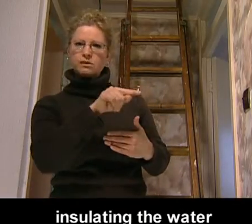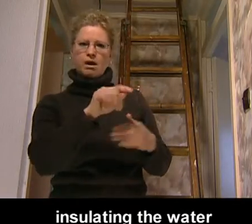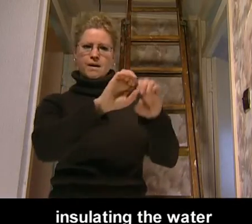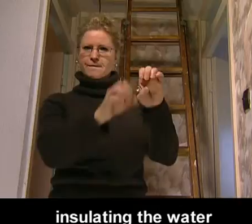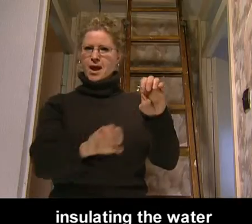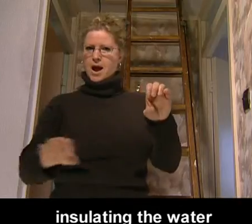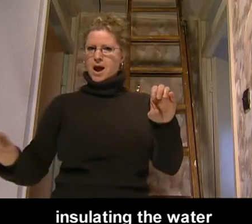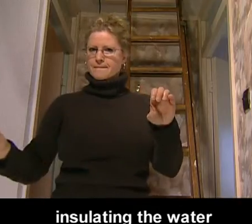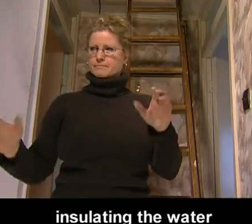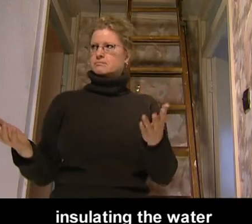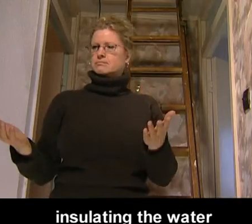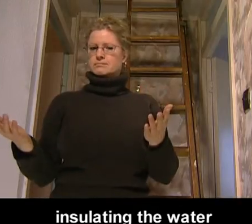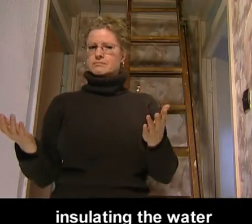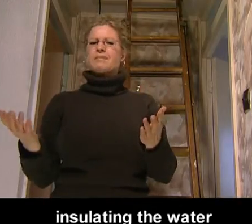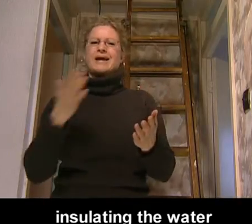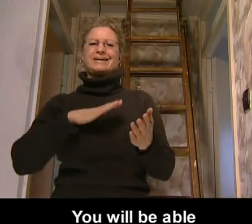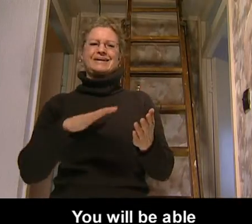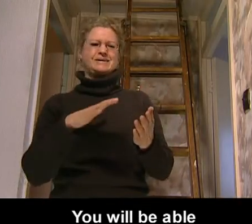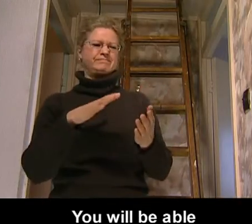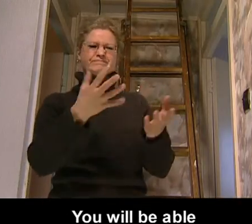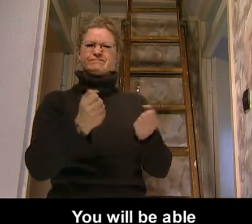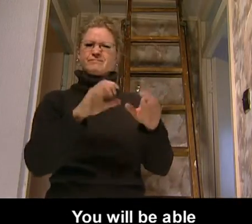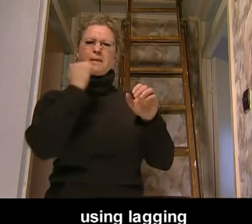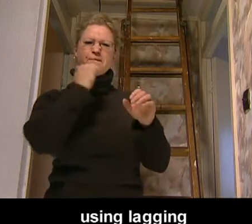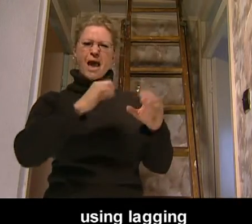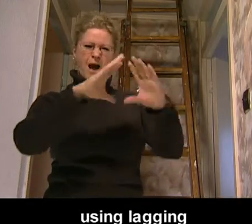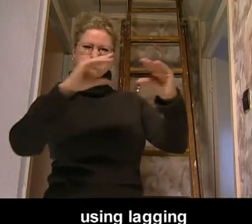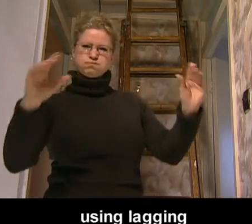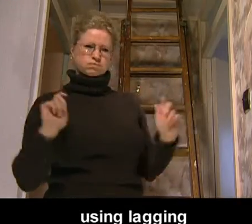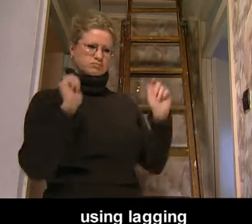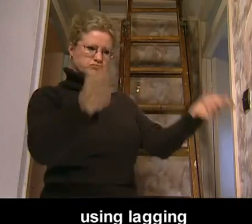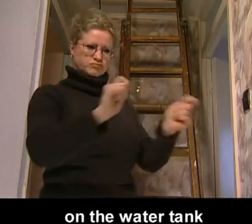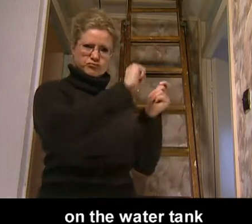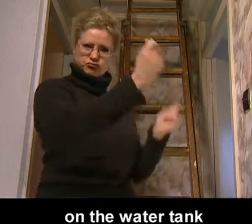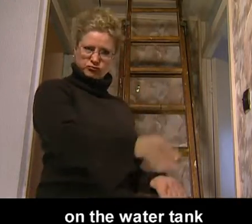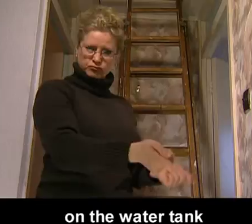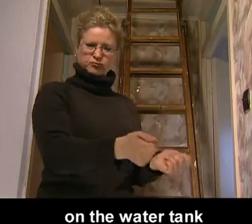tank and the pipes. You'll be able to do this using lagging on the water tank and pipes.